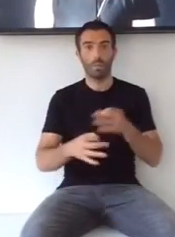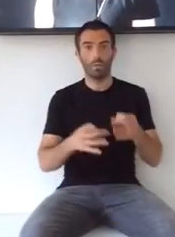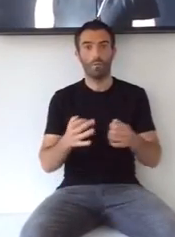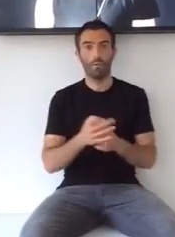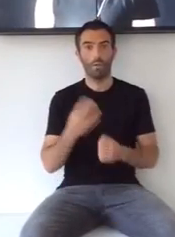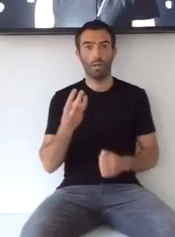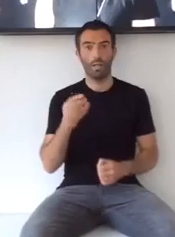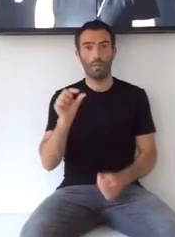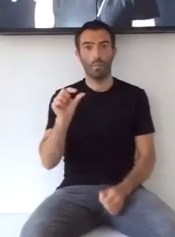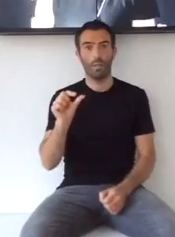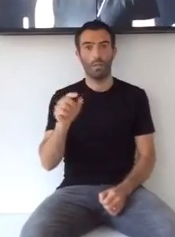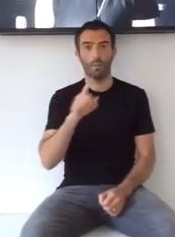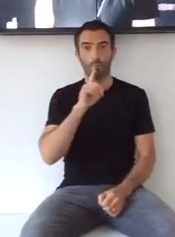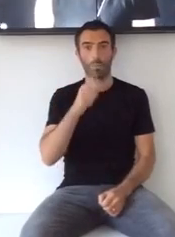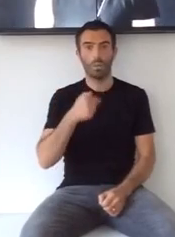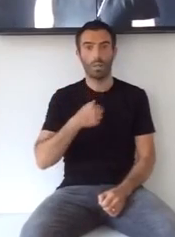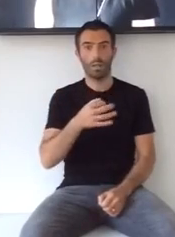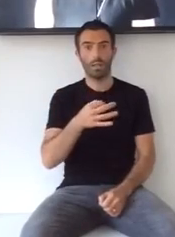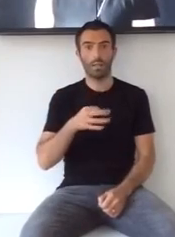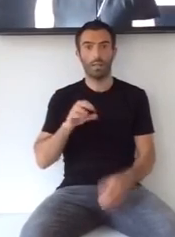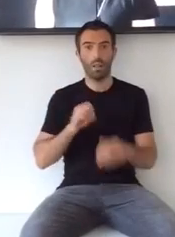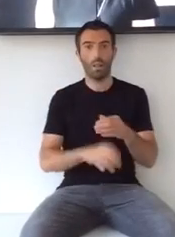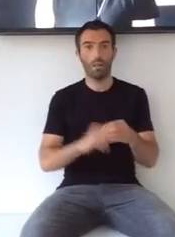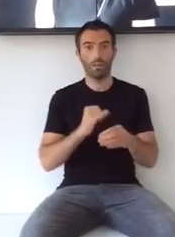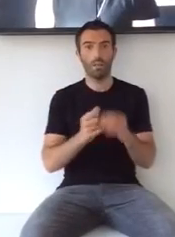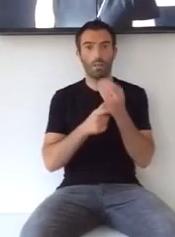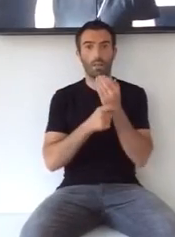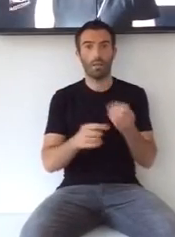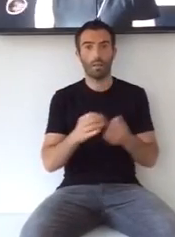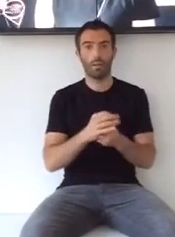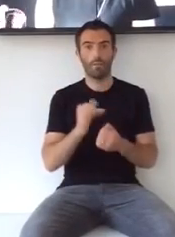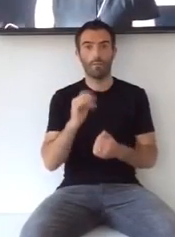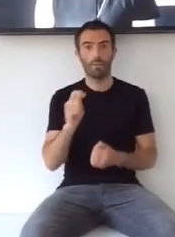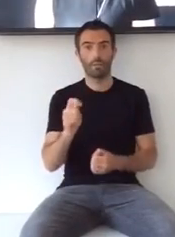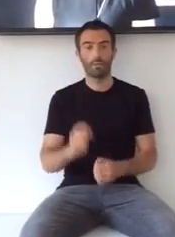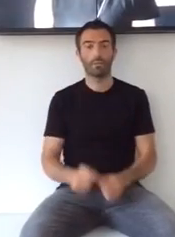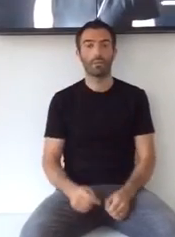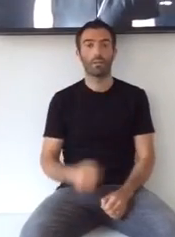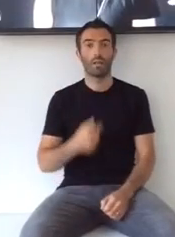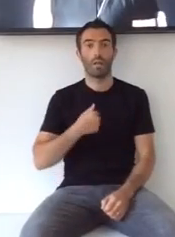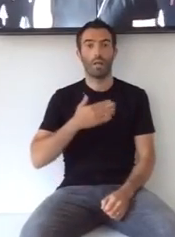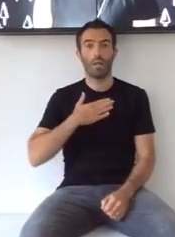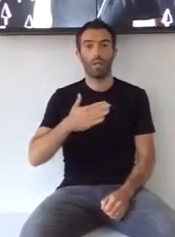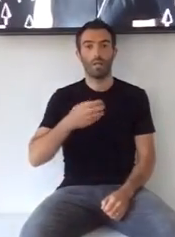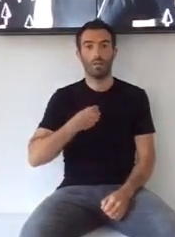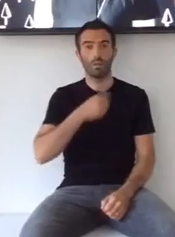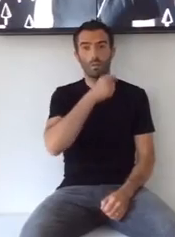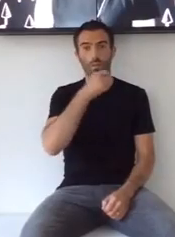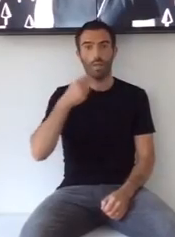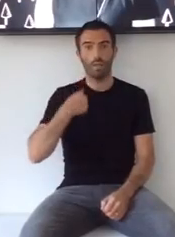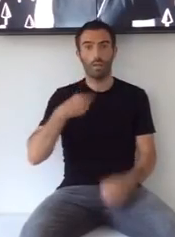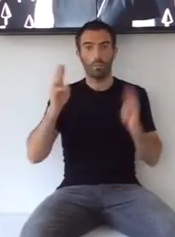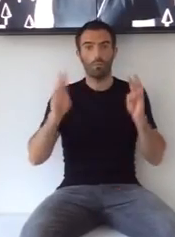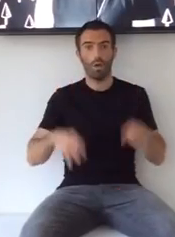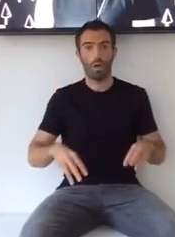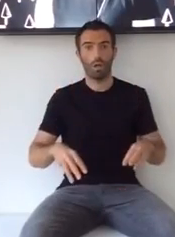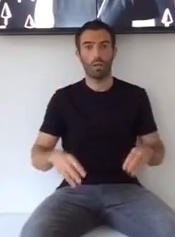good for a little bit, but I get lost in the thick of it I hate to say that I'm wrong,